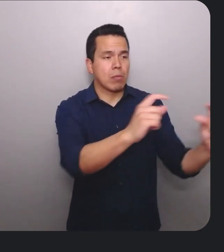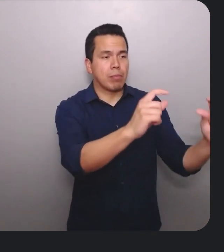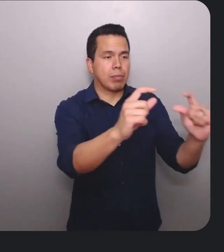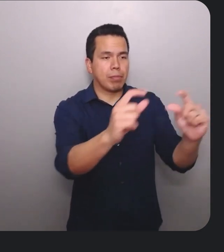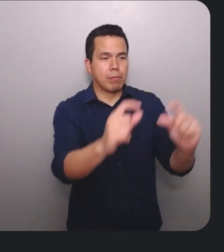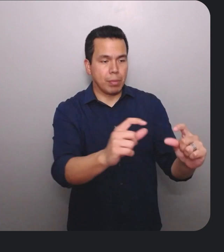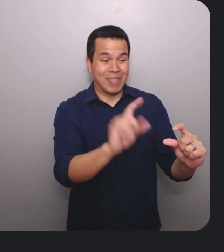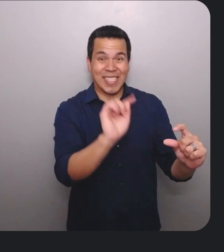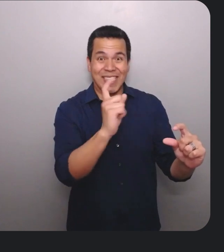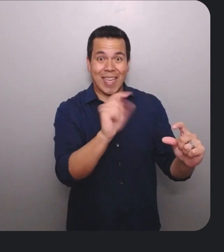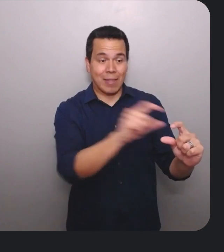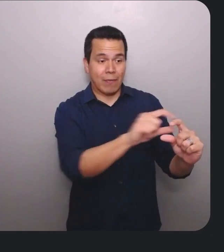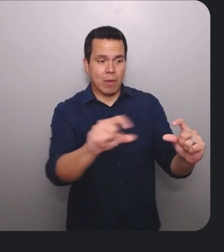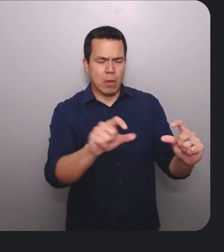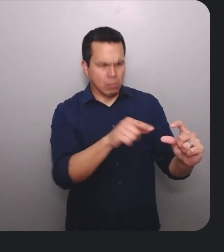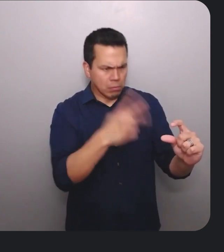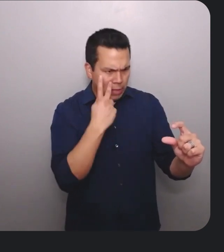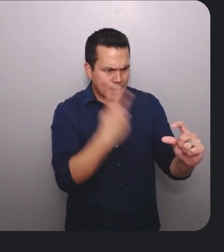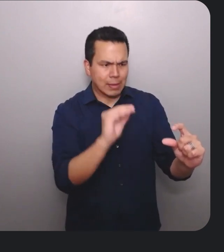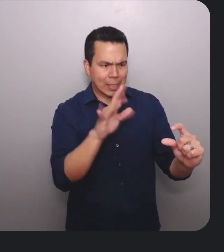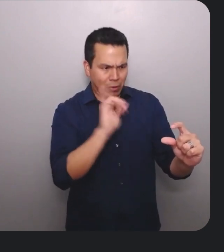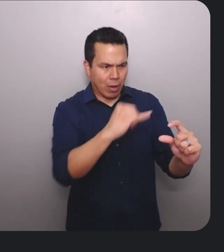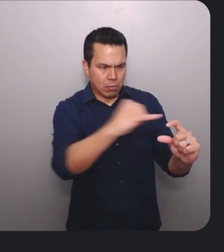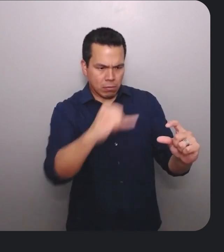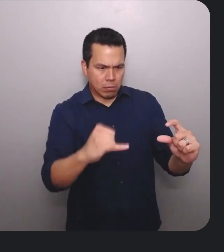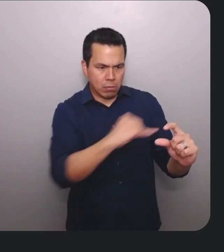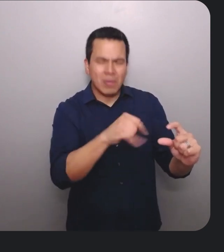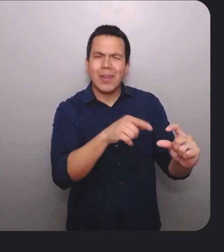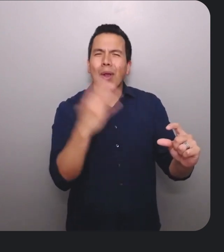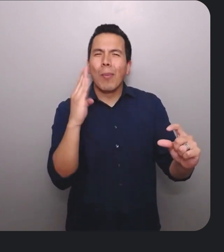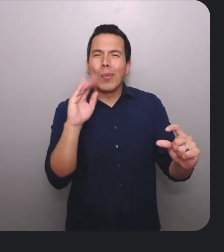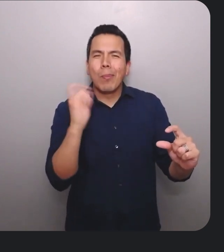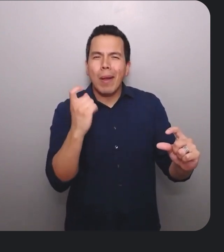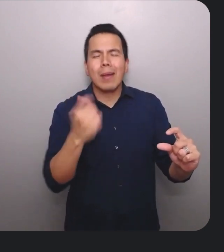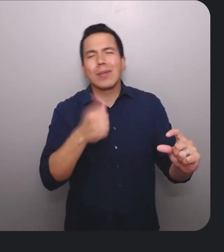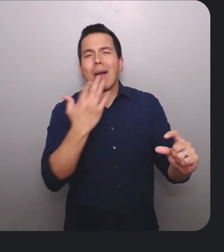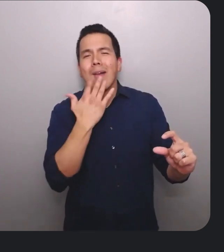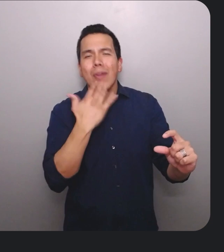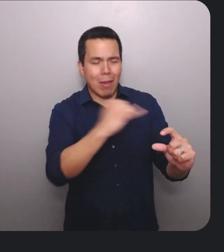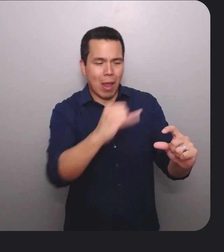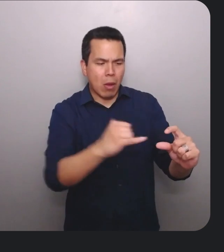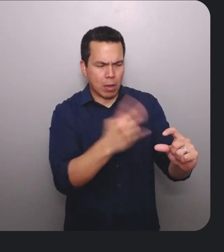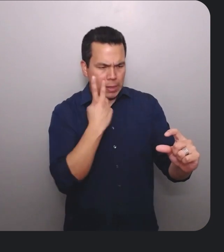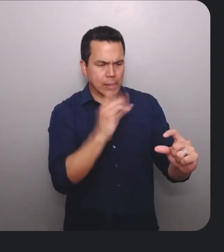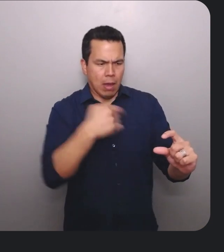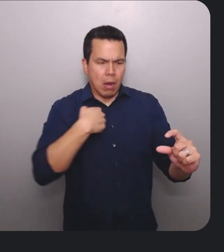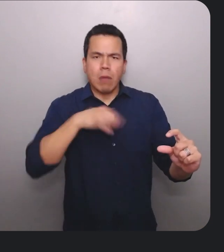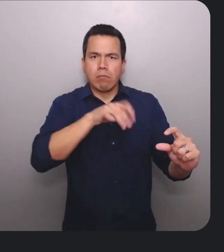And when you land on a text field, there's a visual indicator. Maybe it's a blue box or a colored outline to clarify where you are. Or think